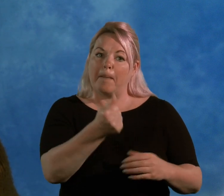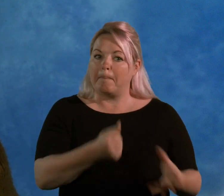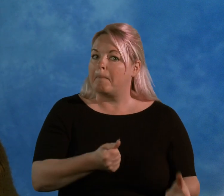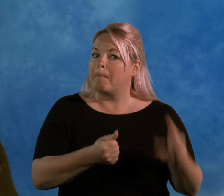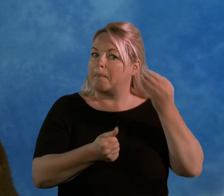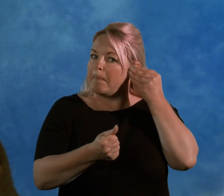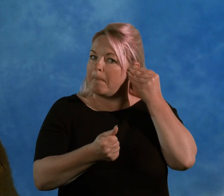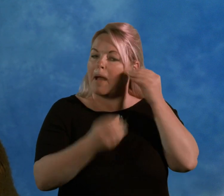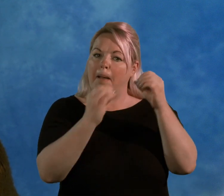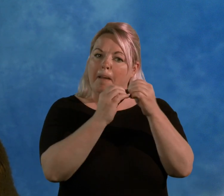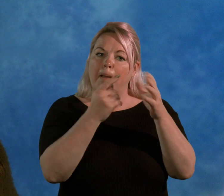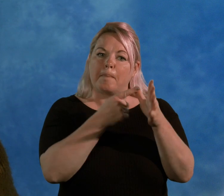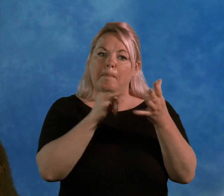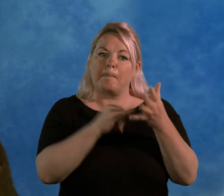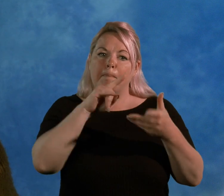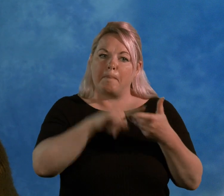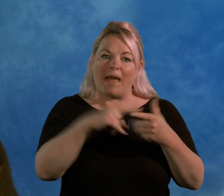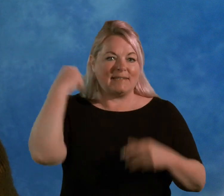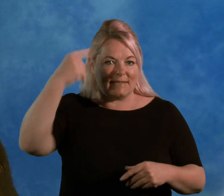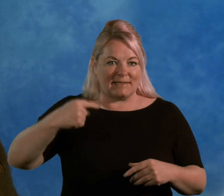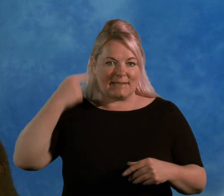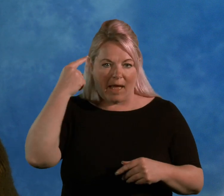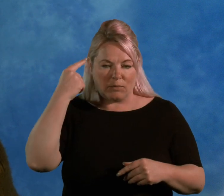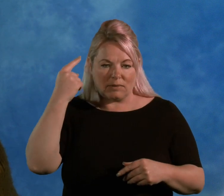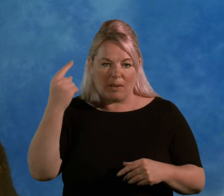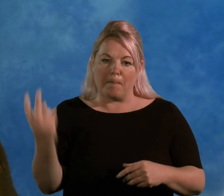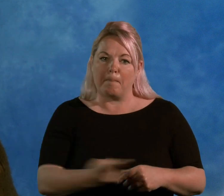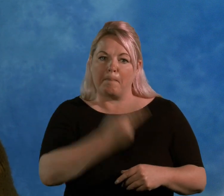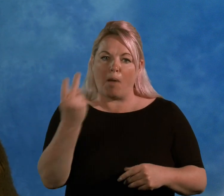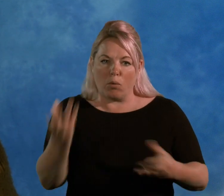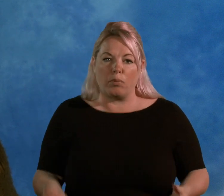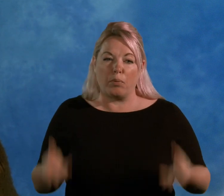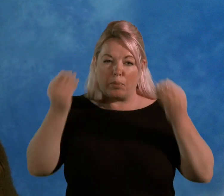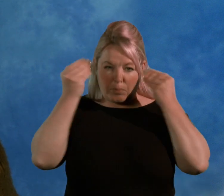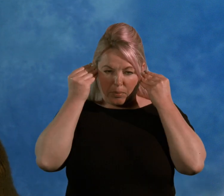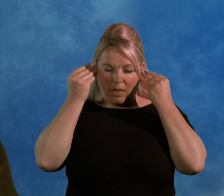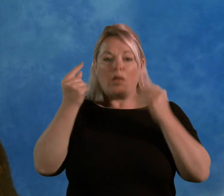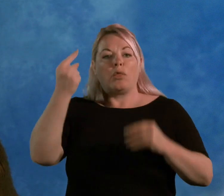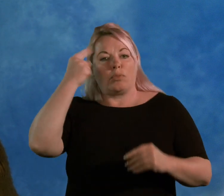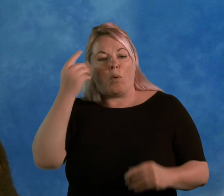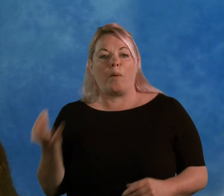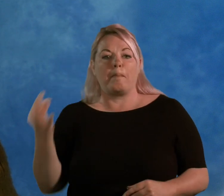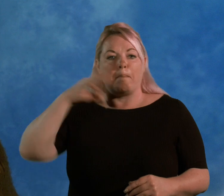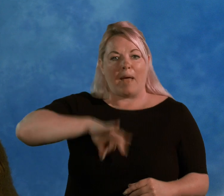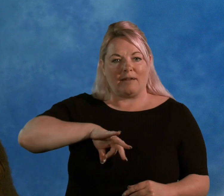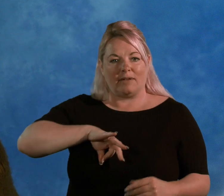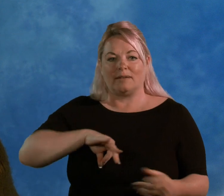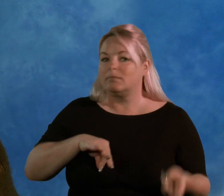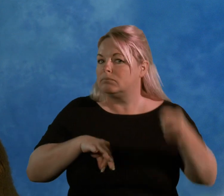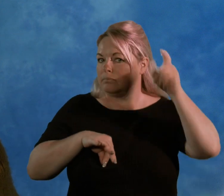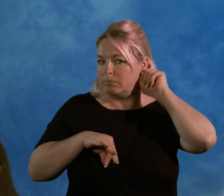sound in both ears. It was beneficial and suggested that to have a combined one would give